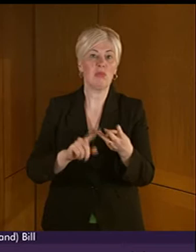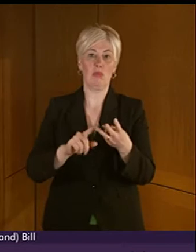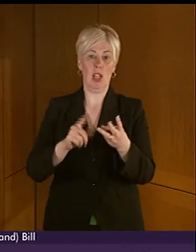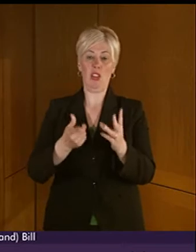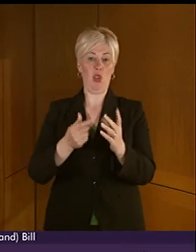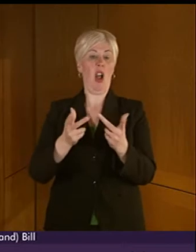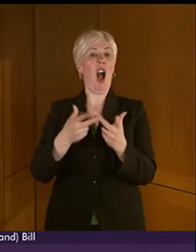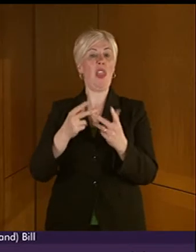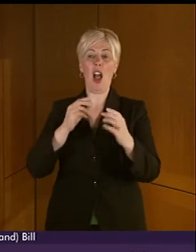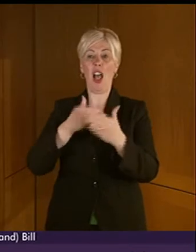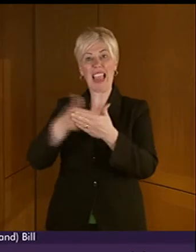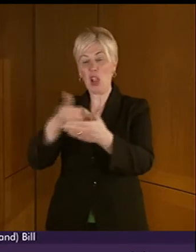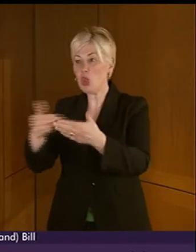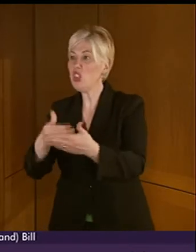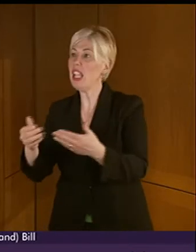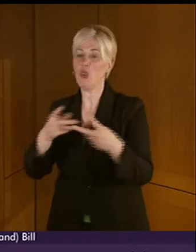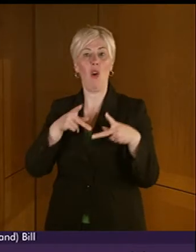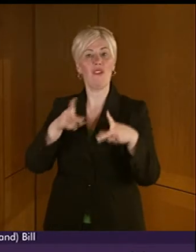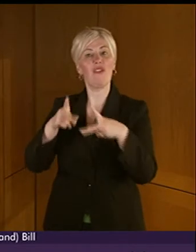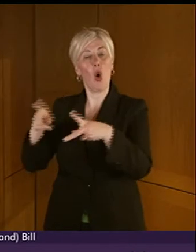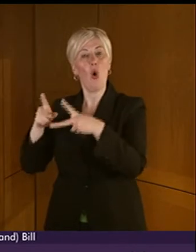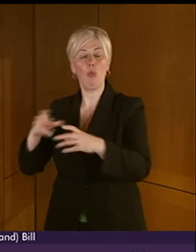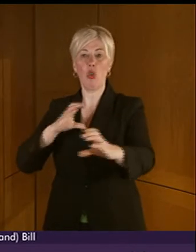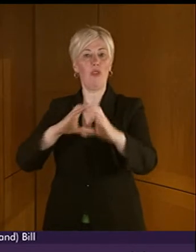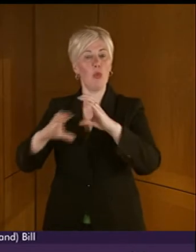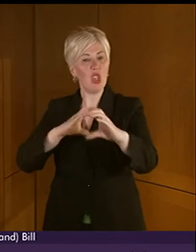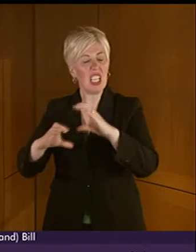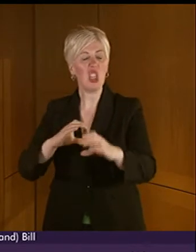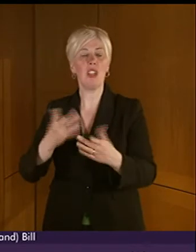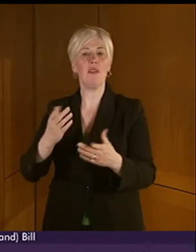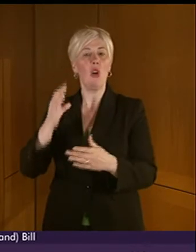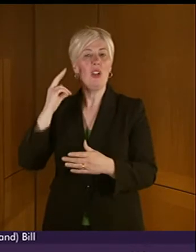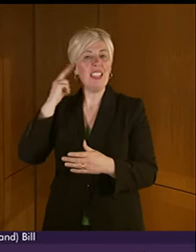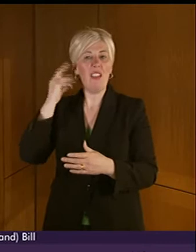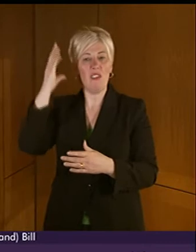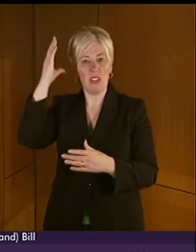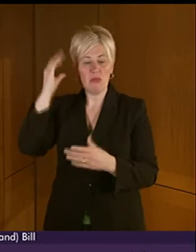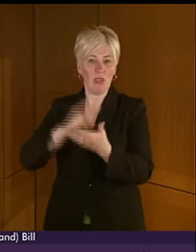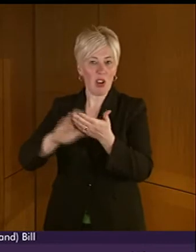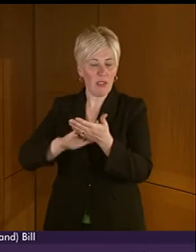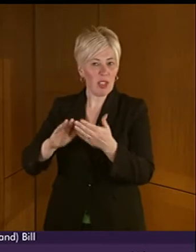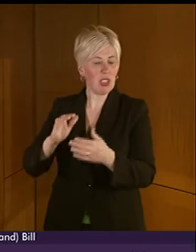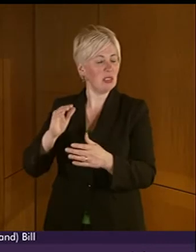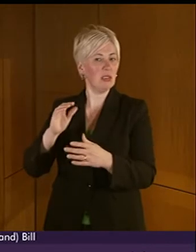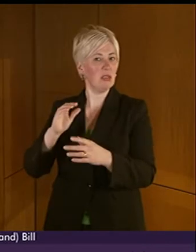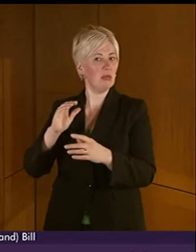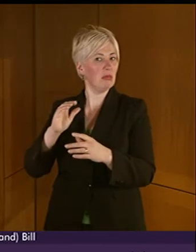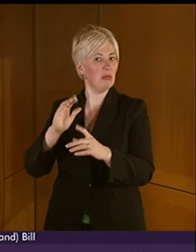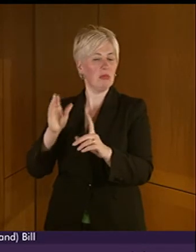languages or to other forms of communication that may be required by the deaf and hearing impaired community. Its goals are specific.